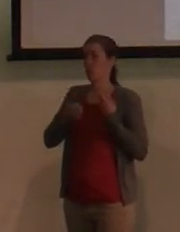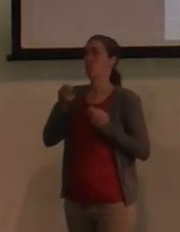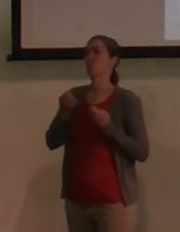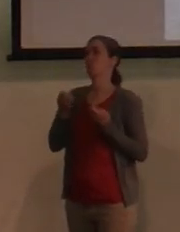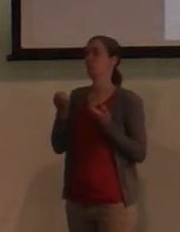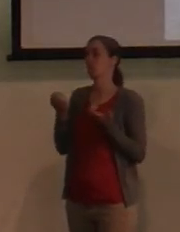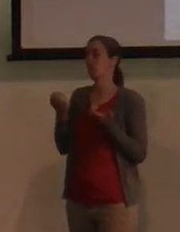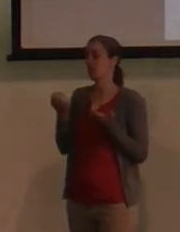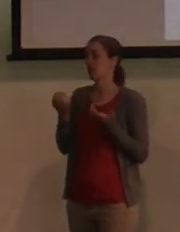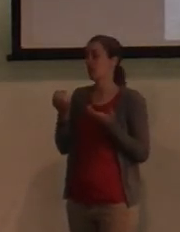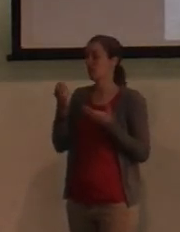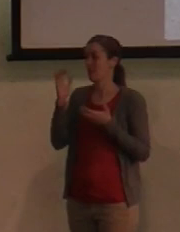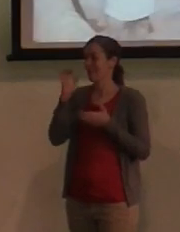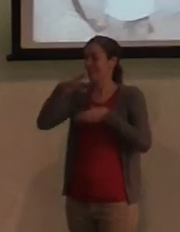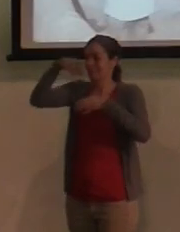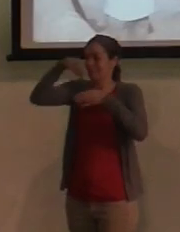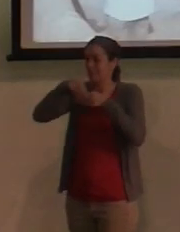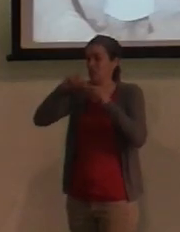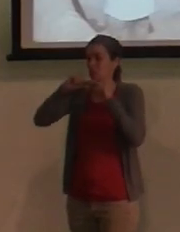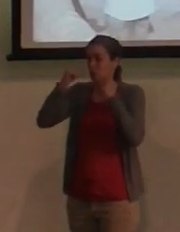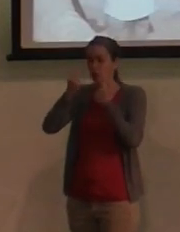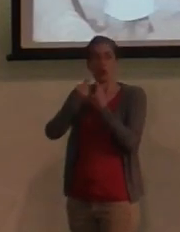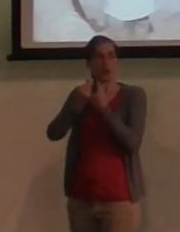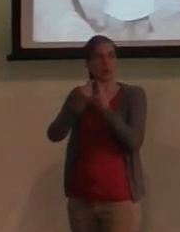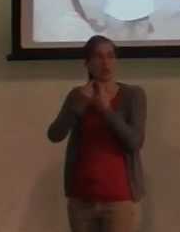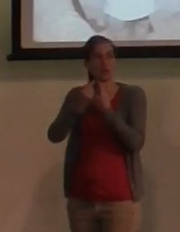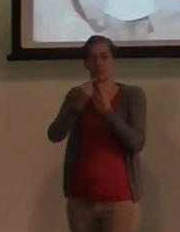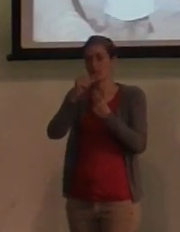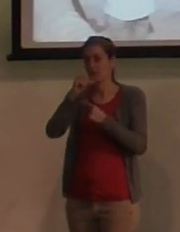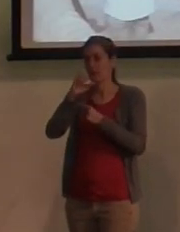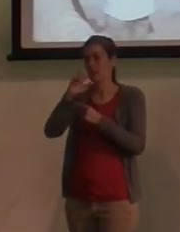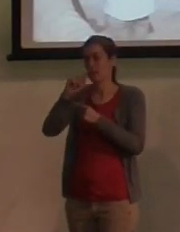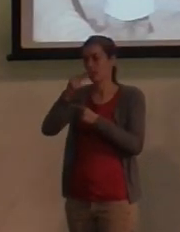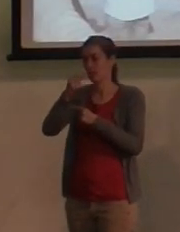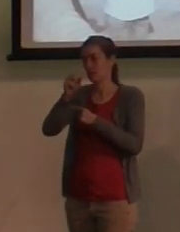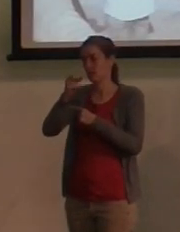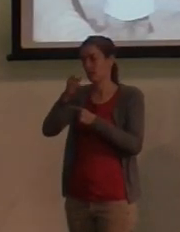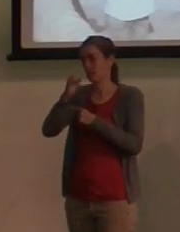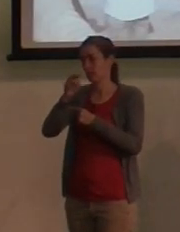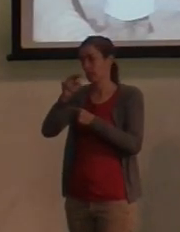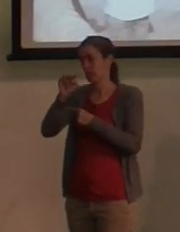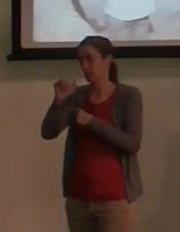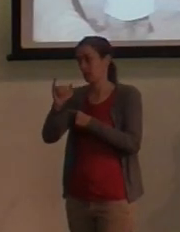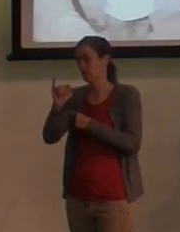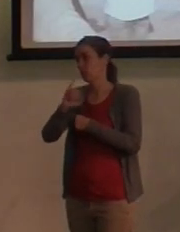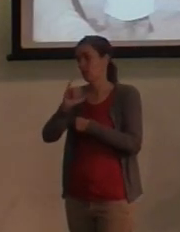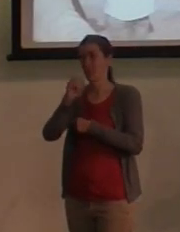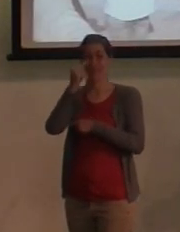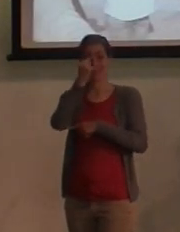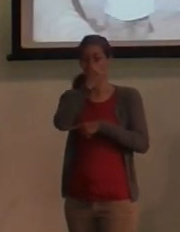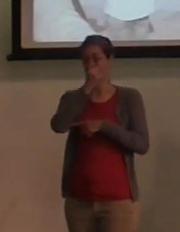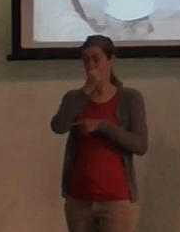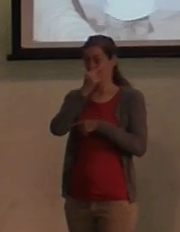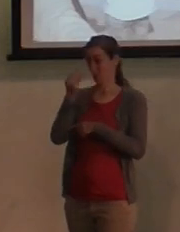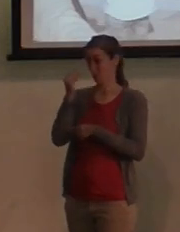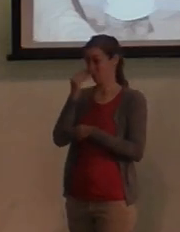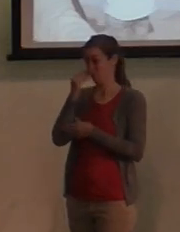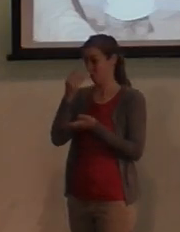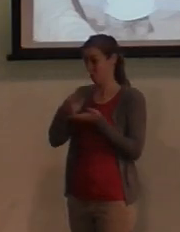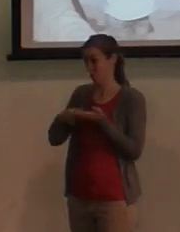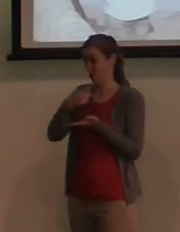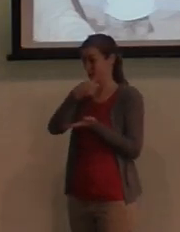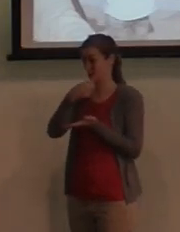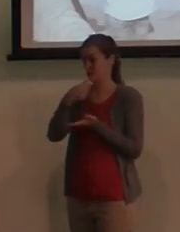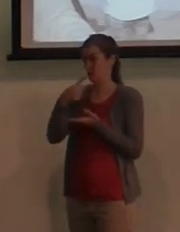That's within the Garden of Gethsemane as well. This right here, I'm sure you guys know what this is, but this is the wall, right, where